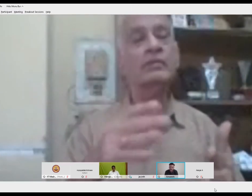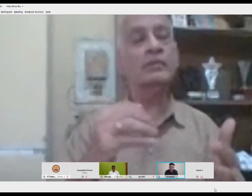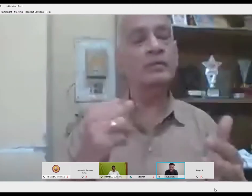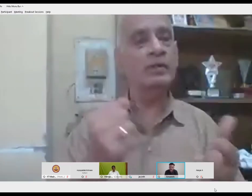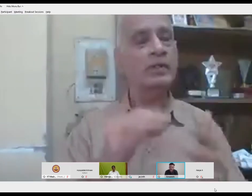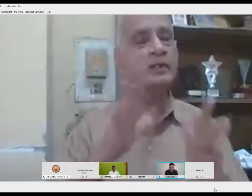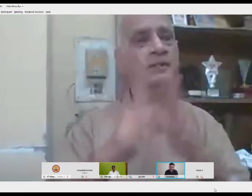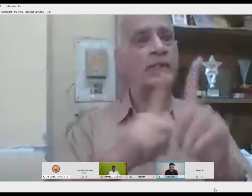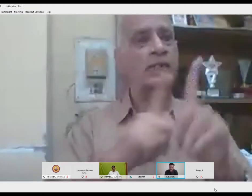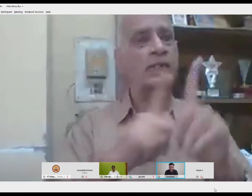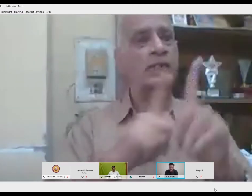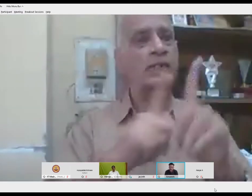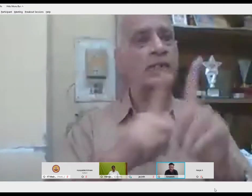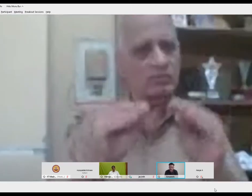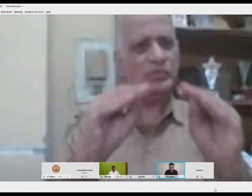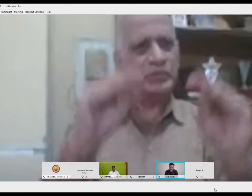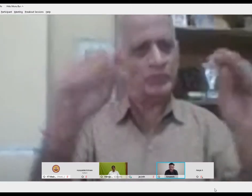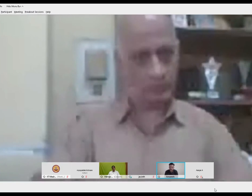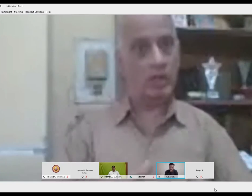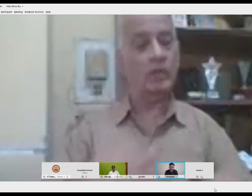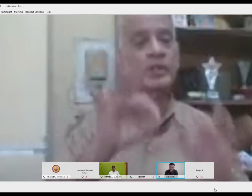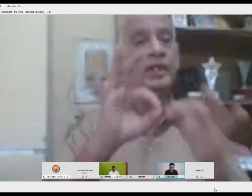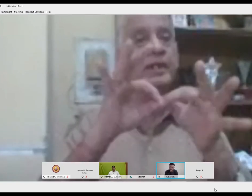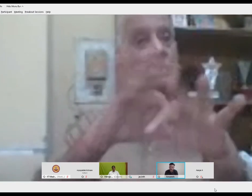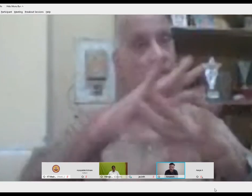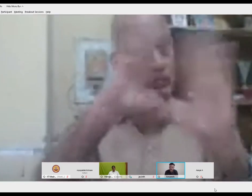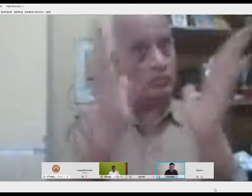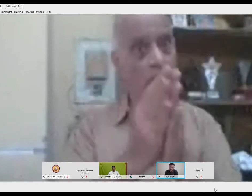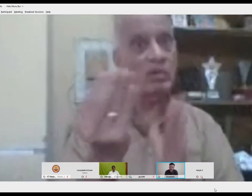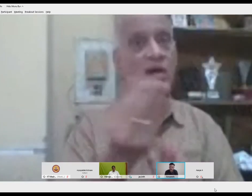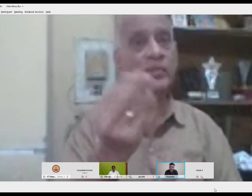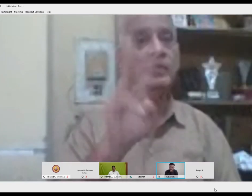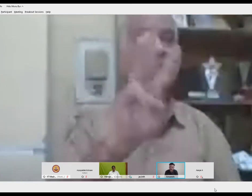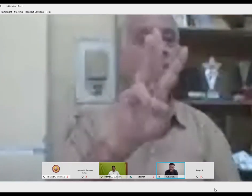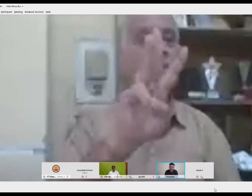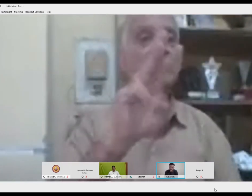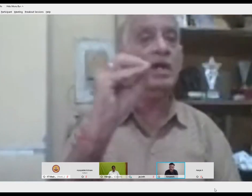The classes started around 2002. And slowly we have around,